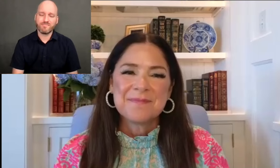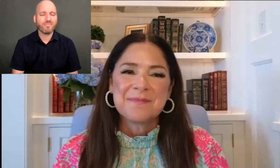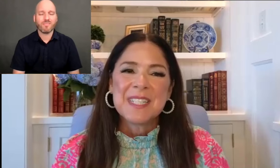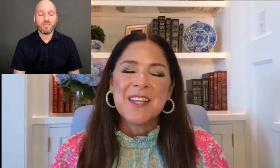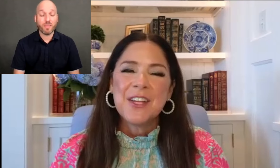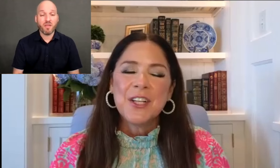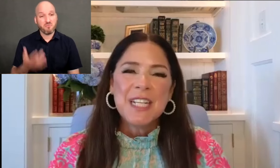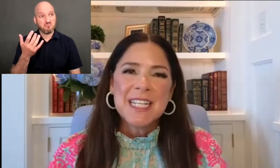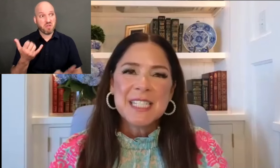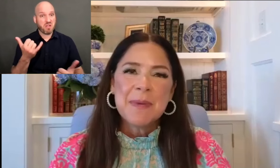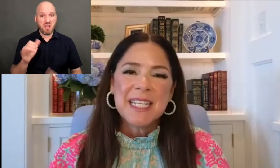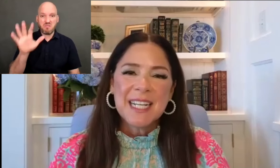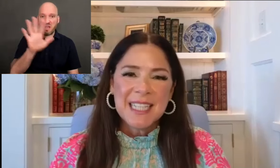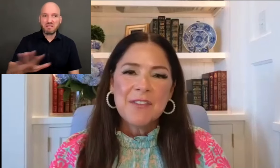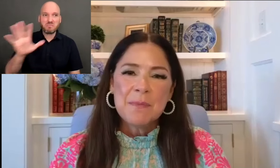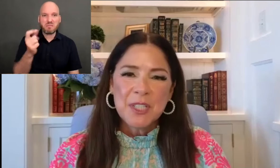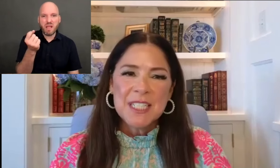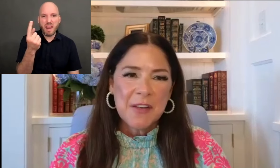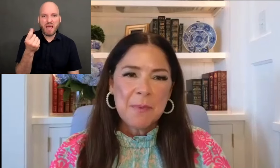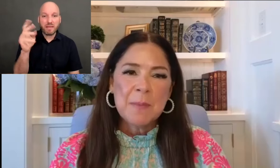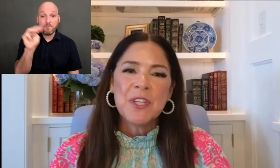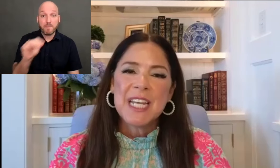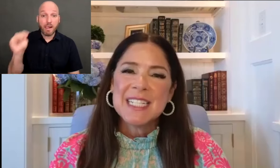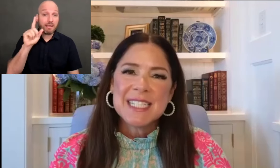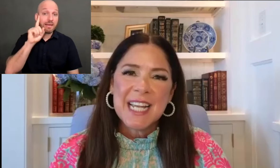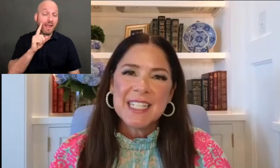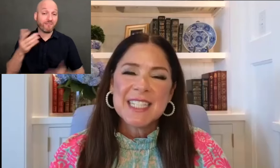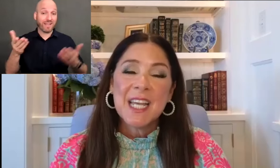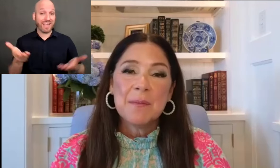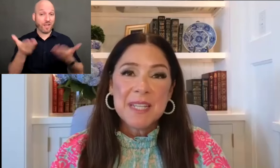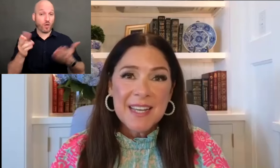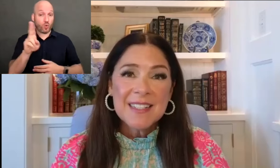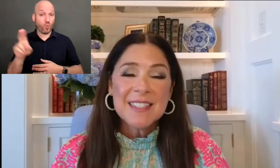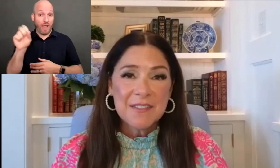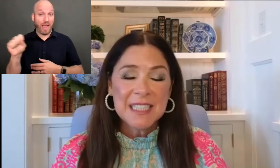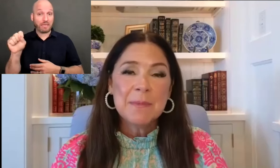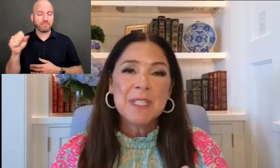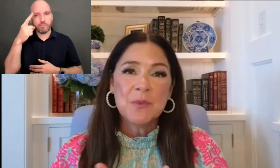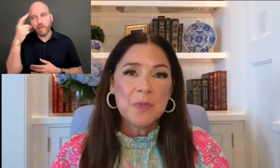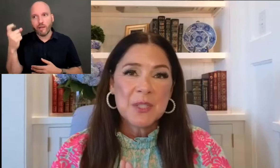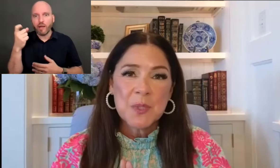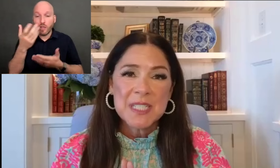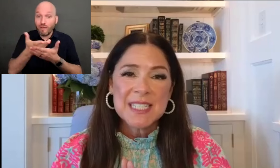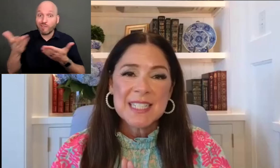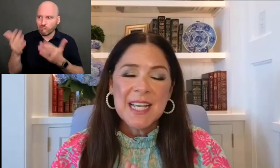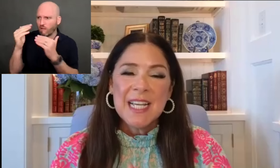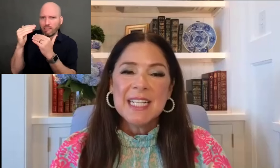There are an estimated 11 million deaf people in the United States. And because of limited resources, it's